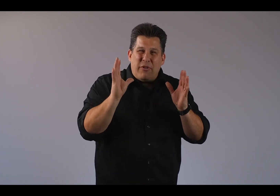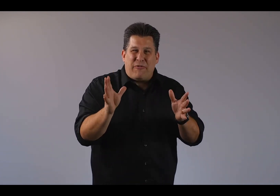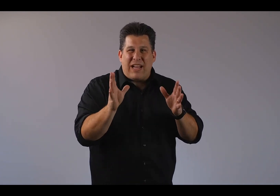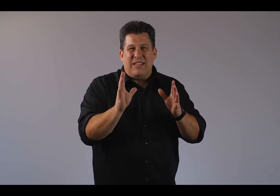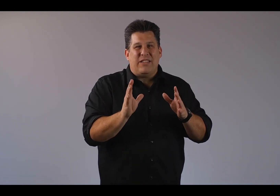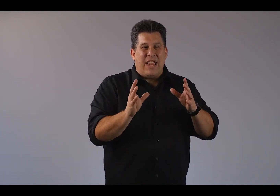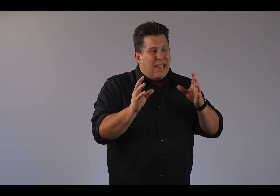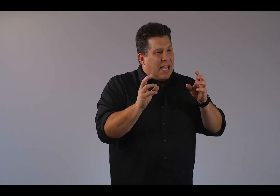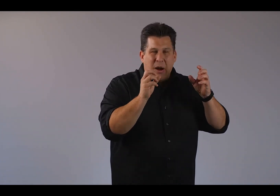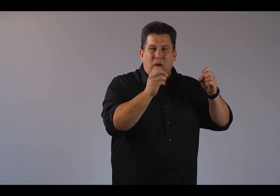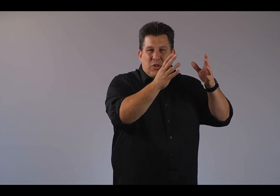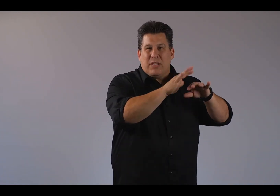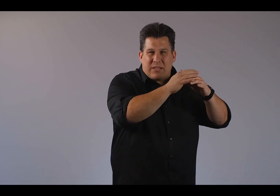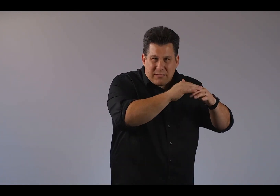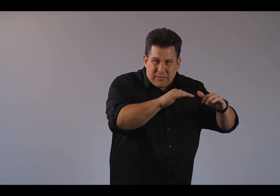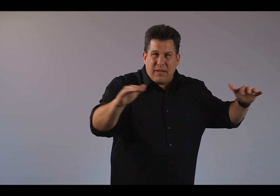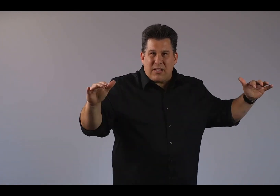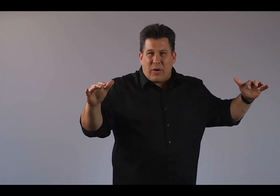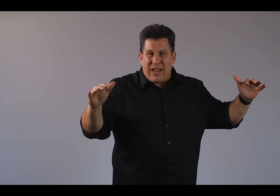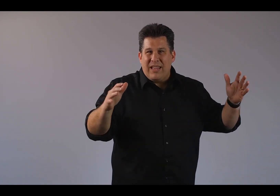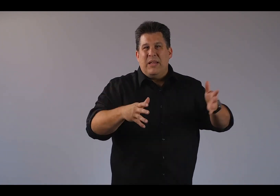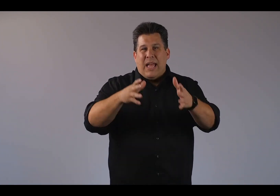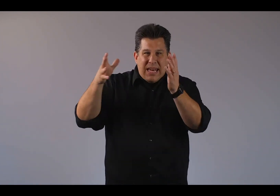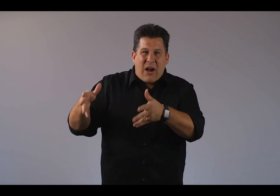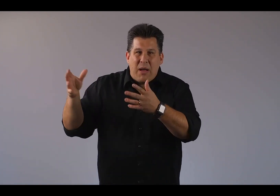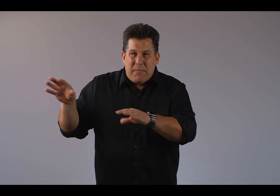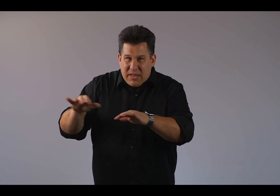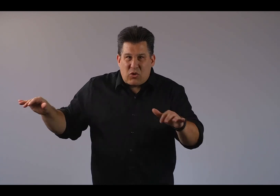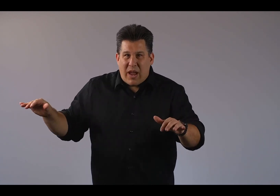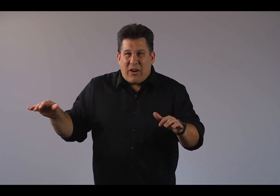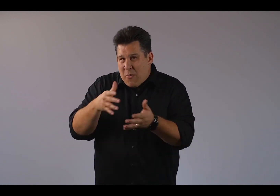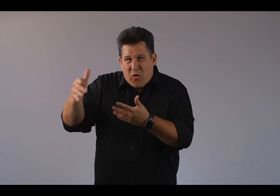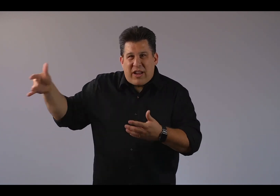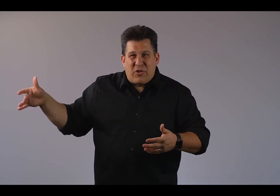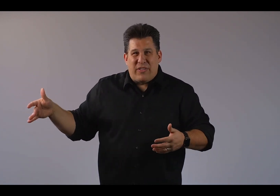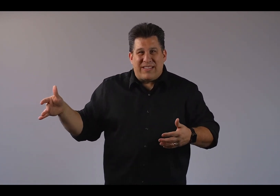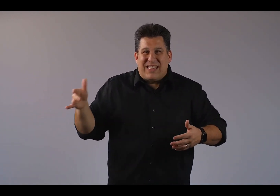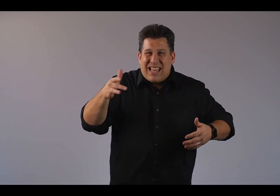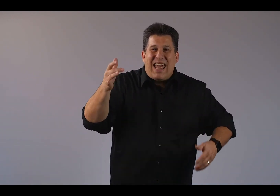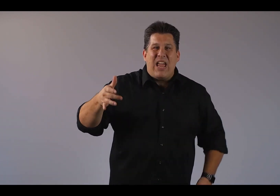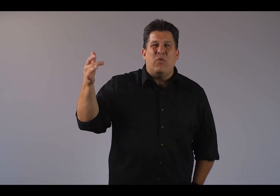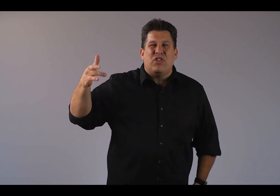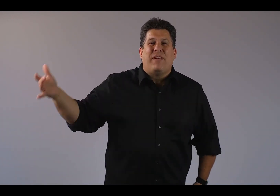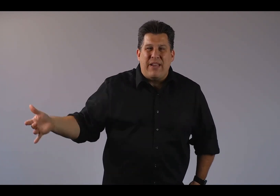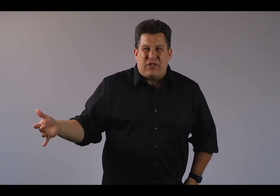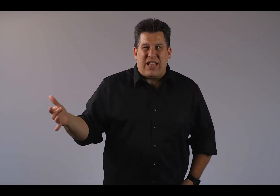reflect and to say, I once was this way and now I'm this way or I'm working toward this. This is the language of life change.